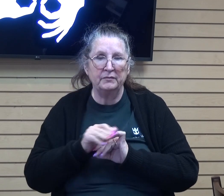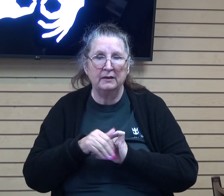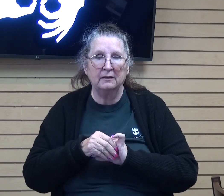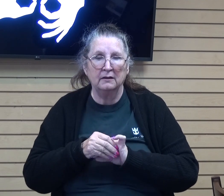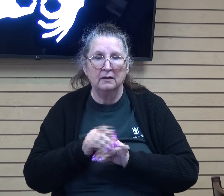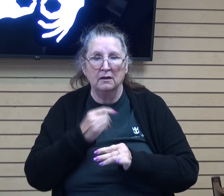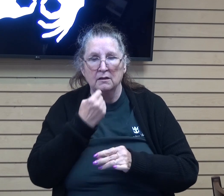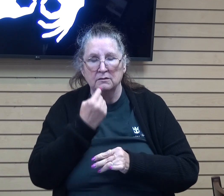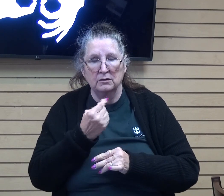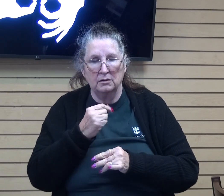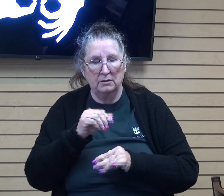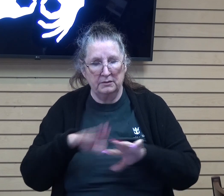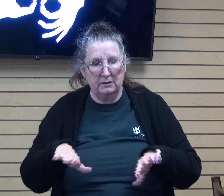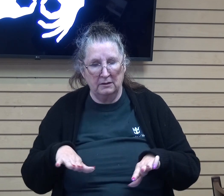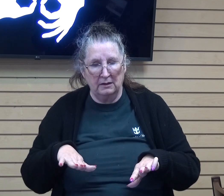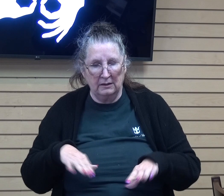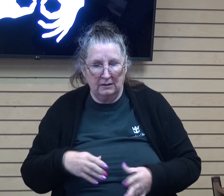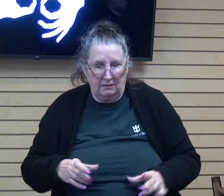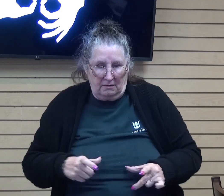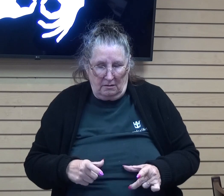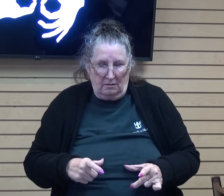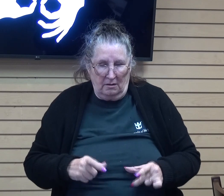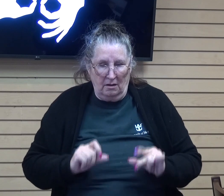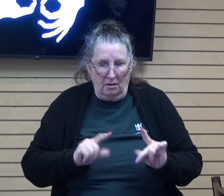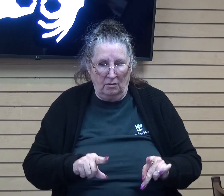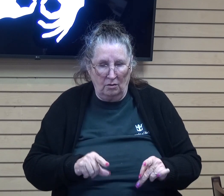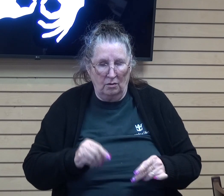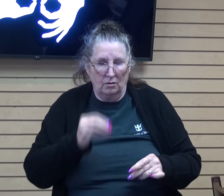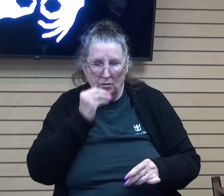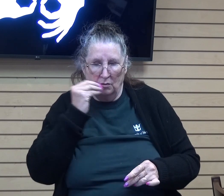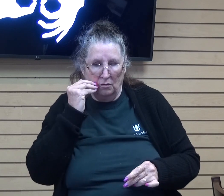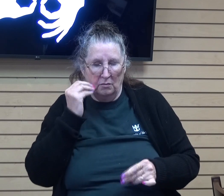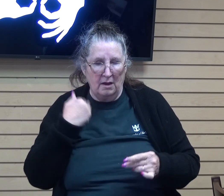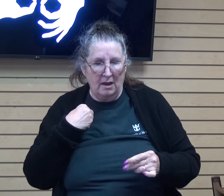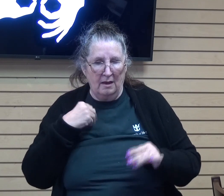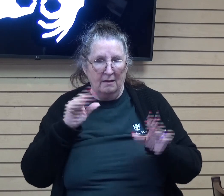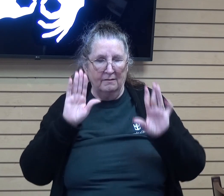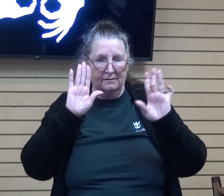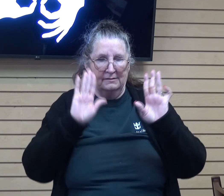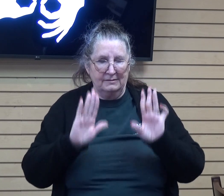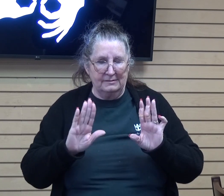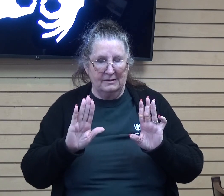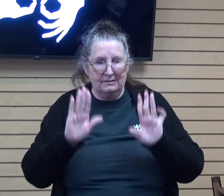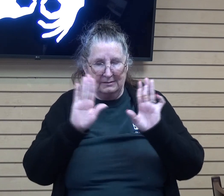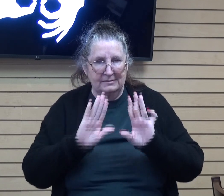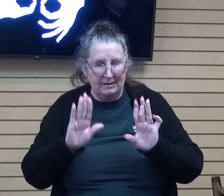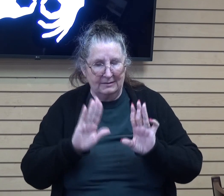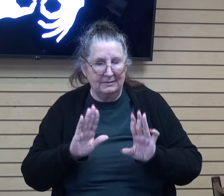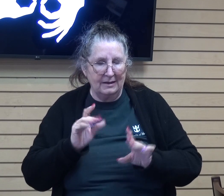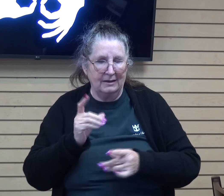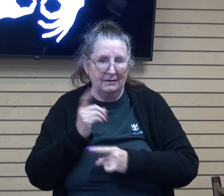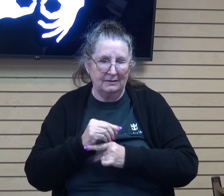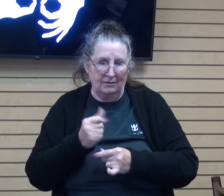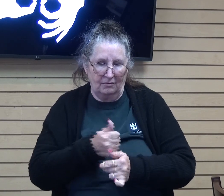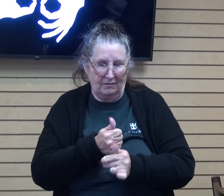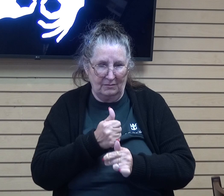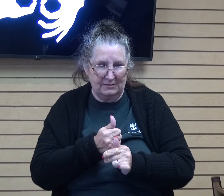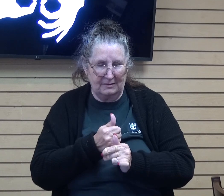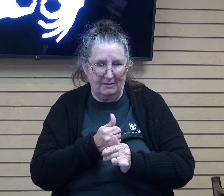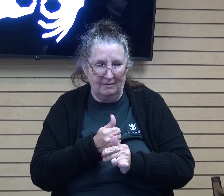told our kids to grab their dinner plates and go to their room and have sunday dinner all by themselves they would still be